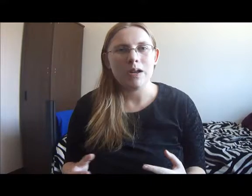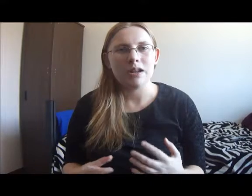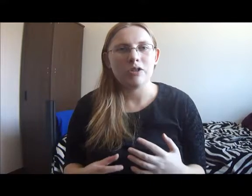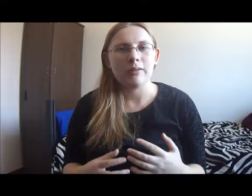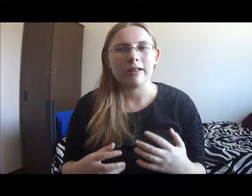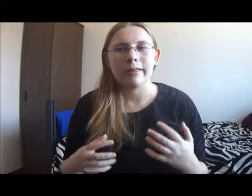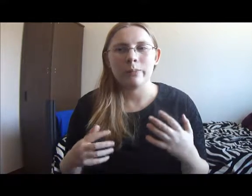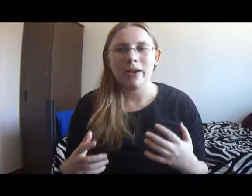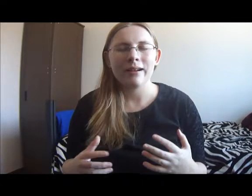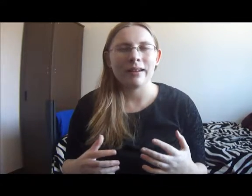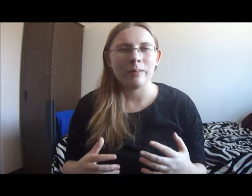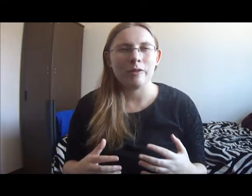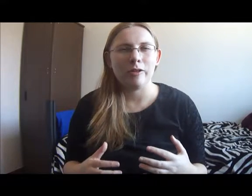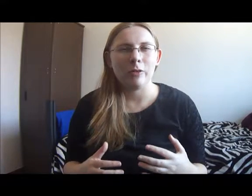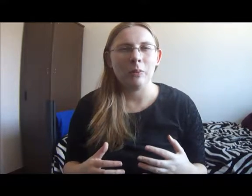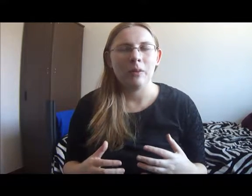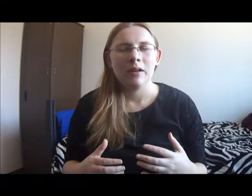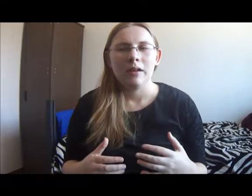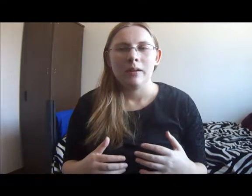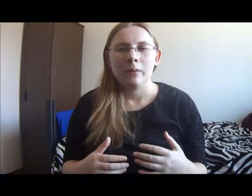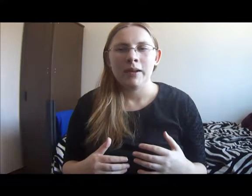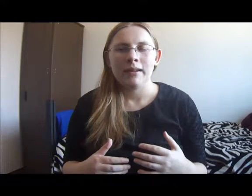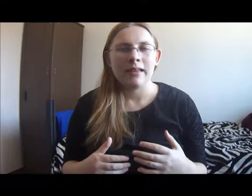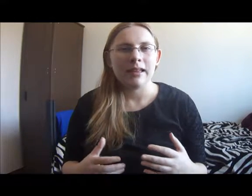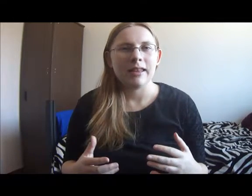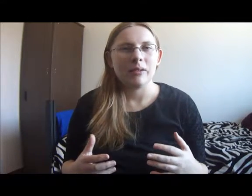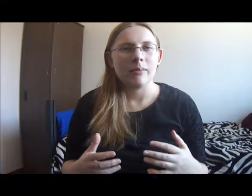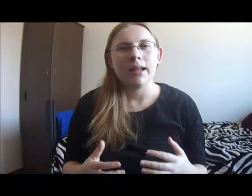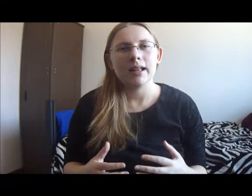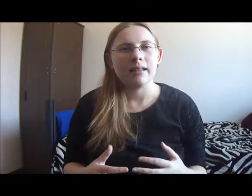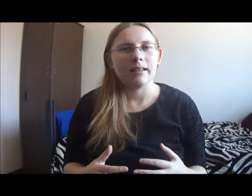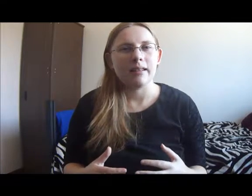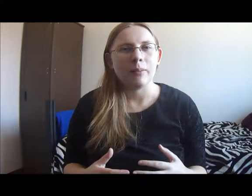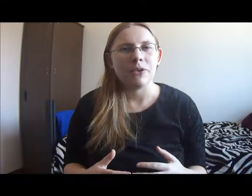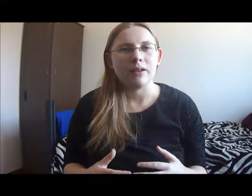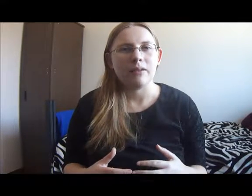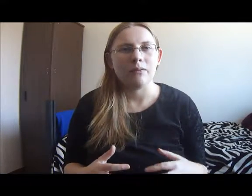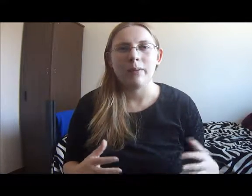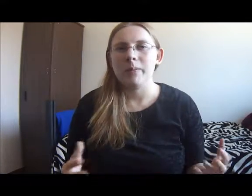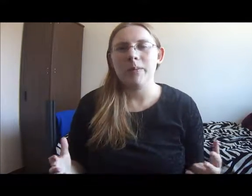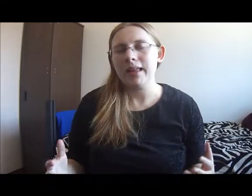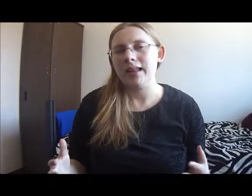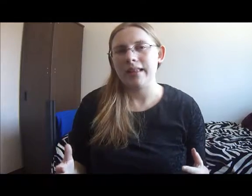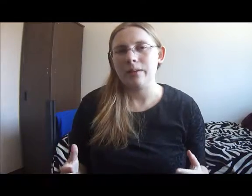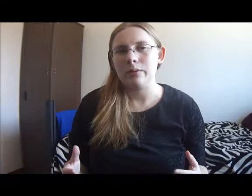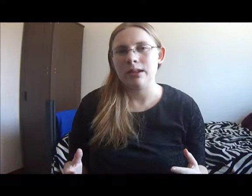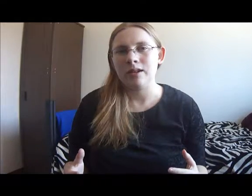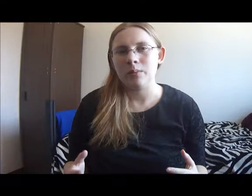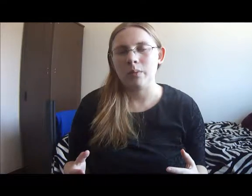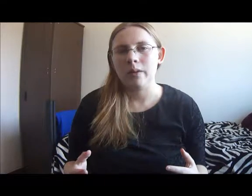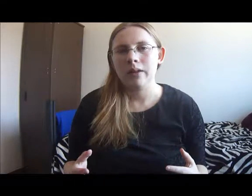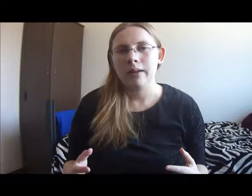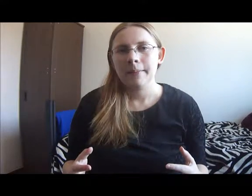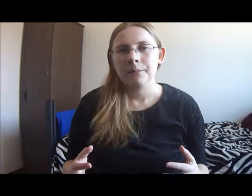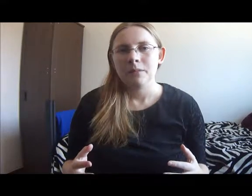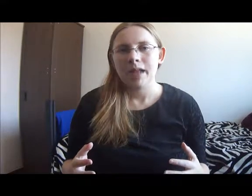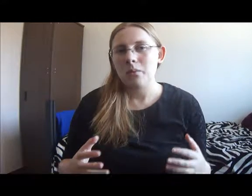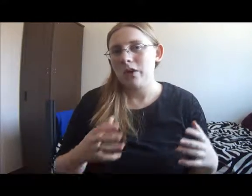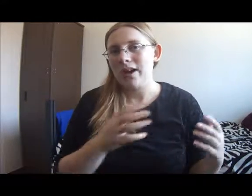What did you expect him to do when again you're making the assumption from the beginning that he was terrible? And we're